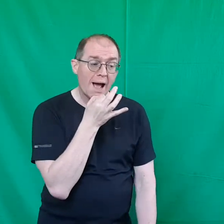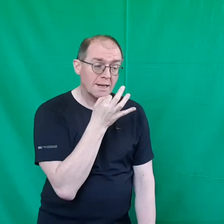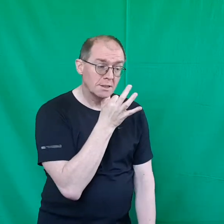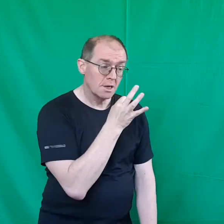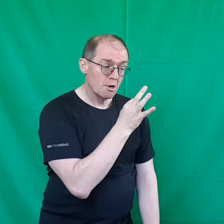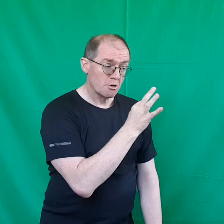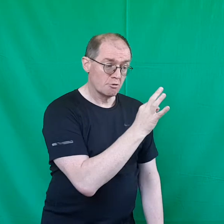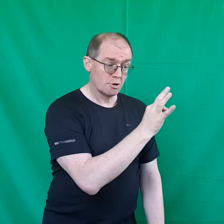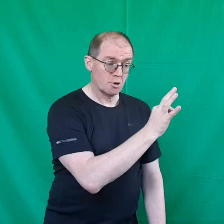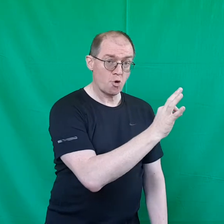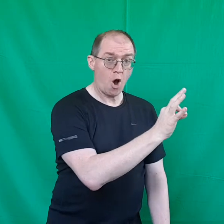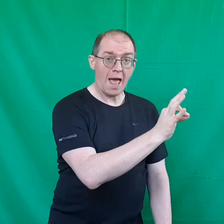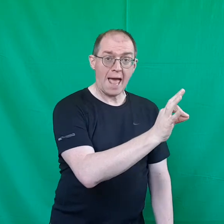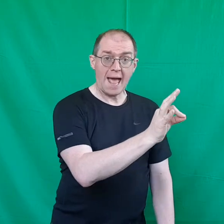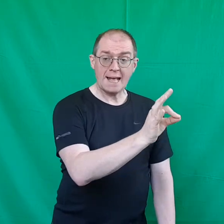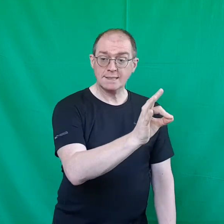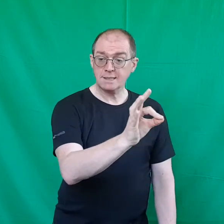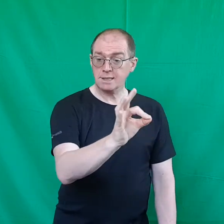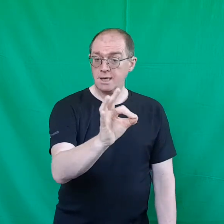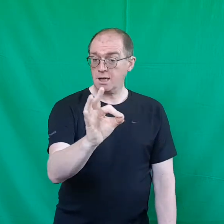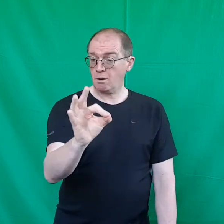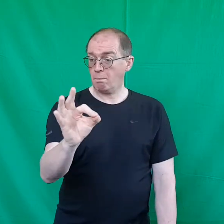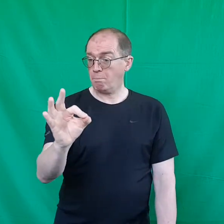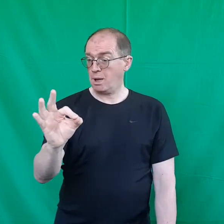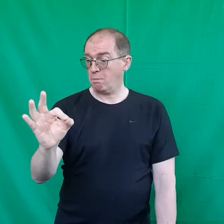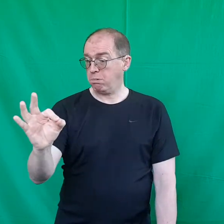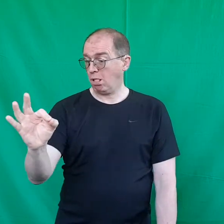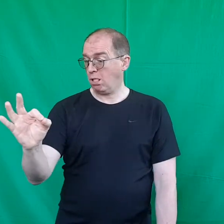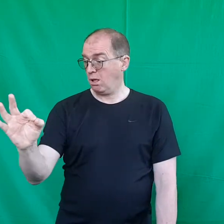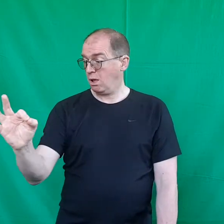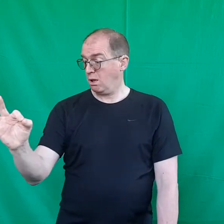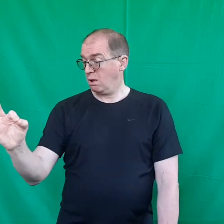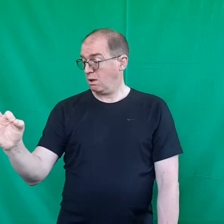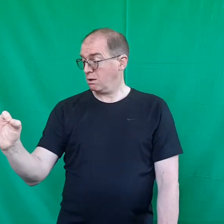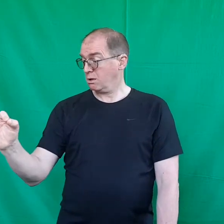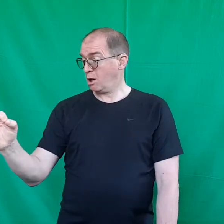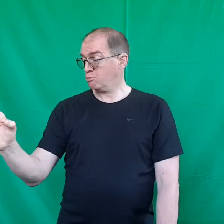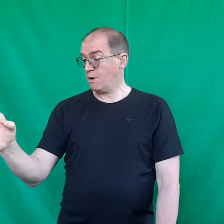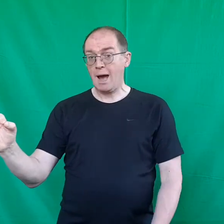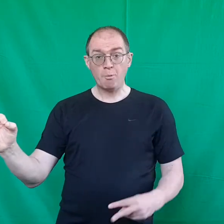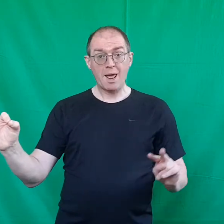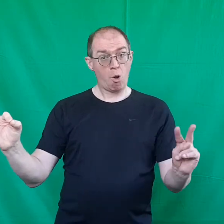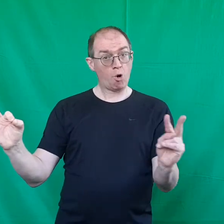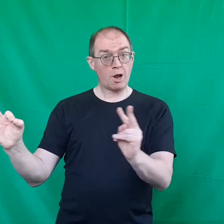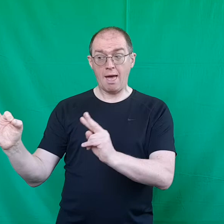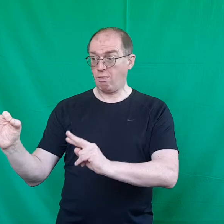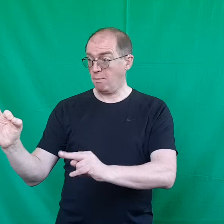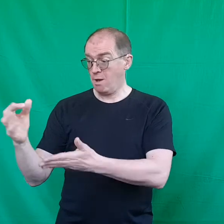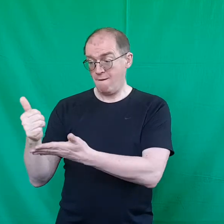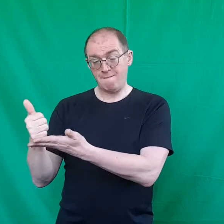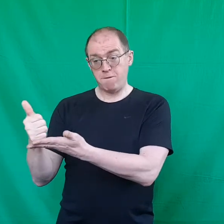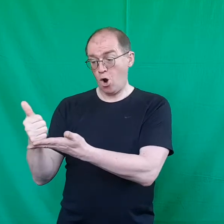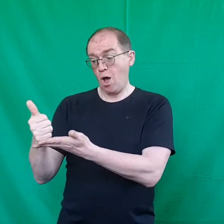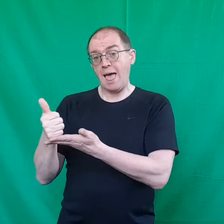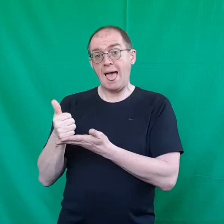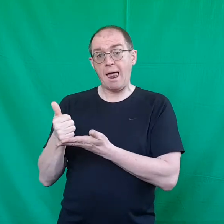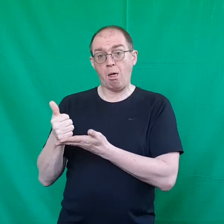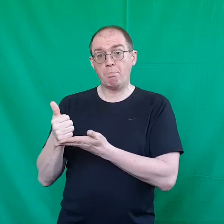you're asking people you're around look at them for help